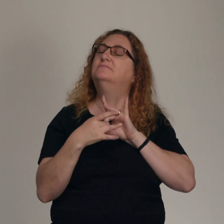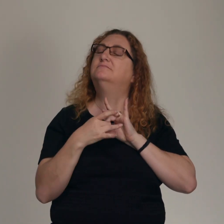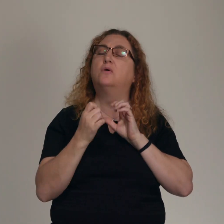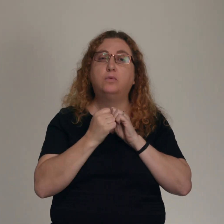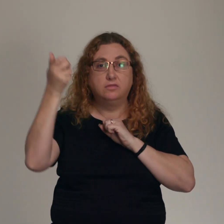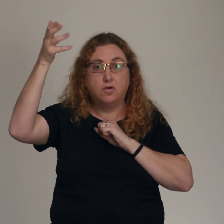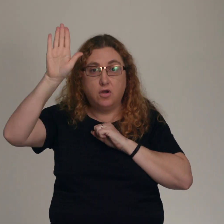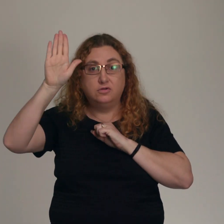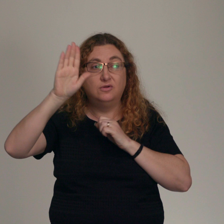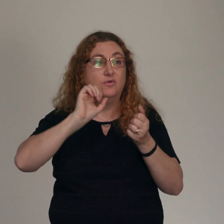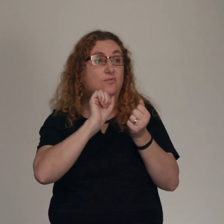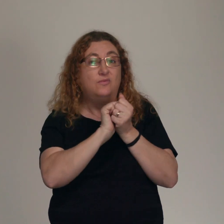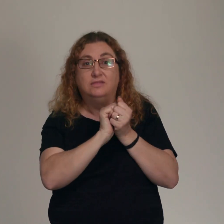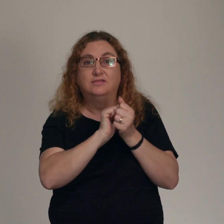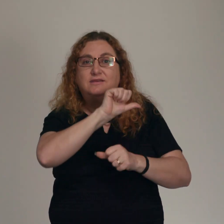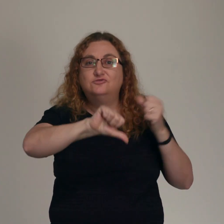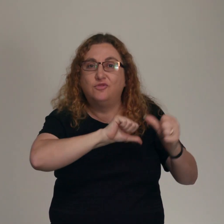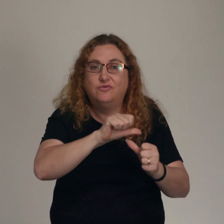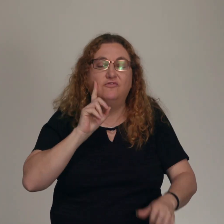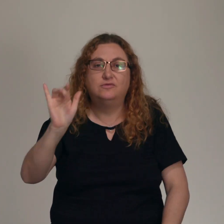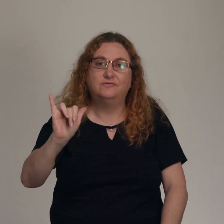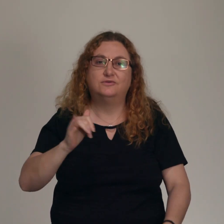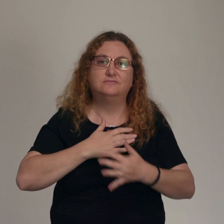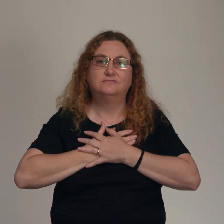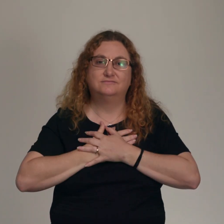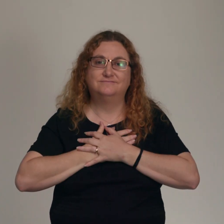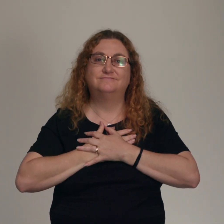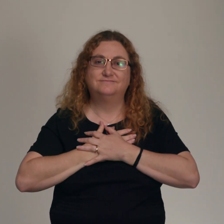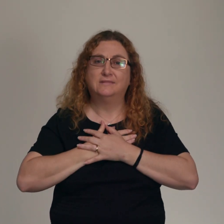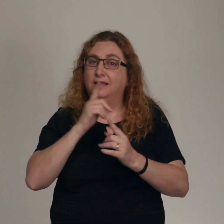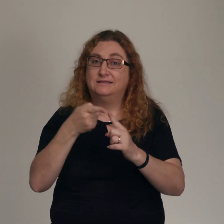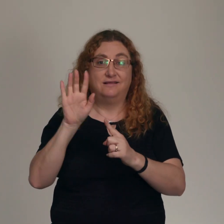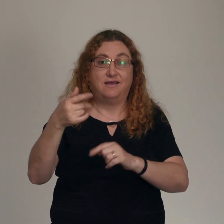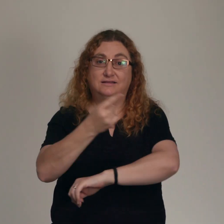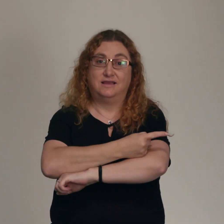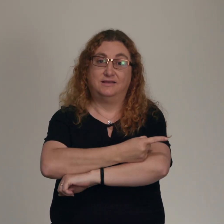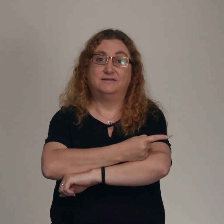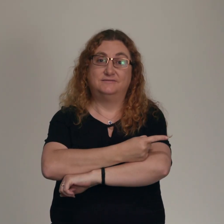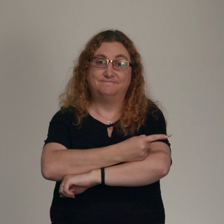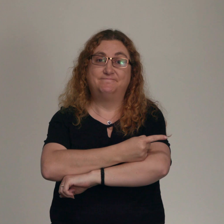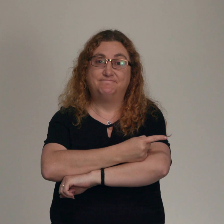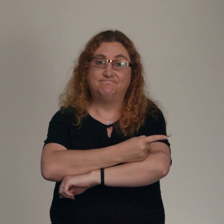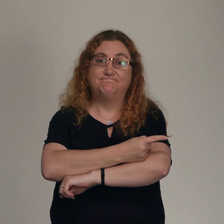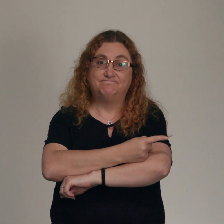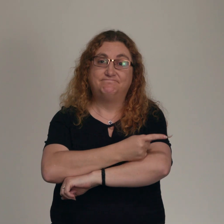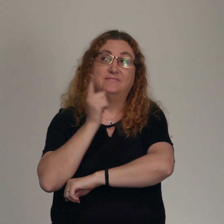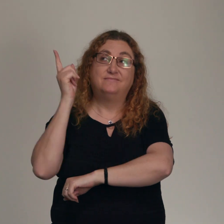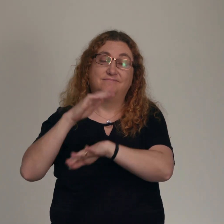and each other forever. And until that day comes he calls us to live in light